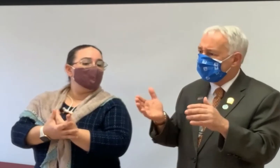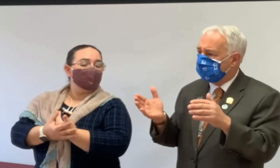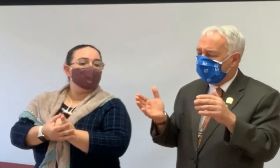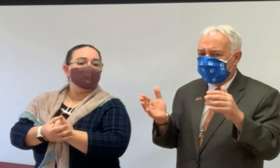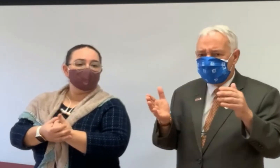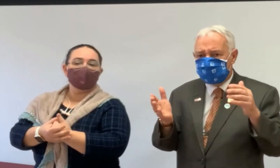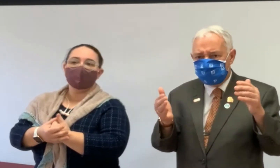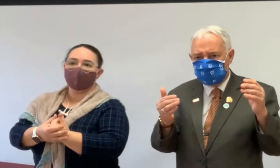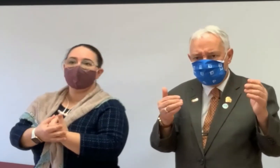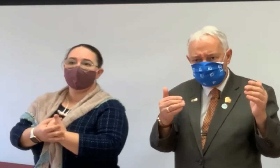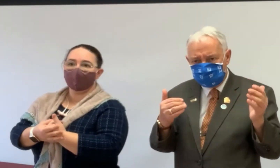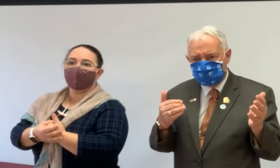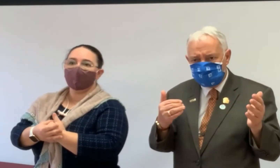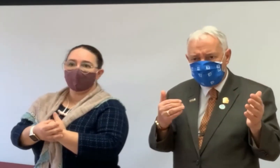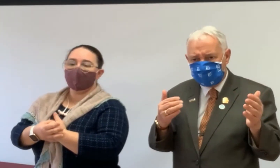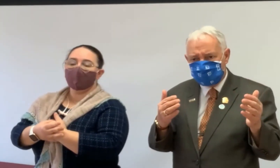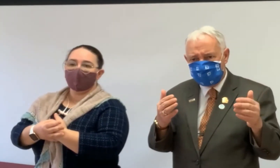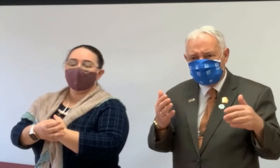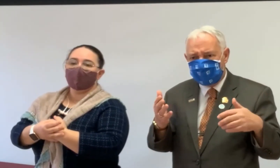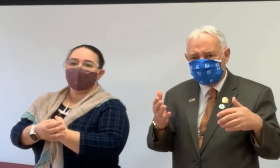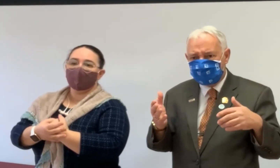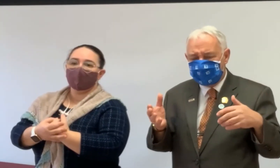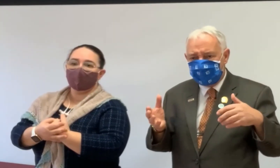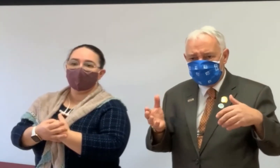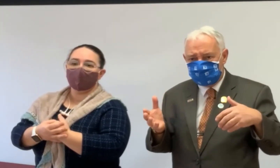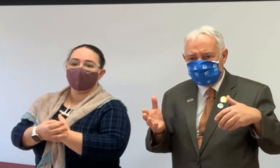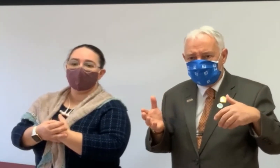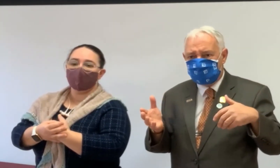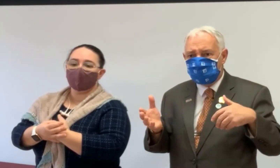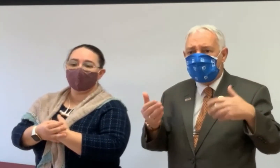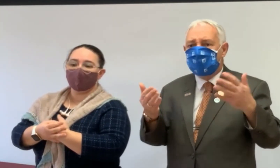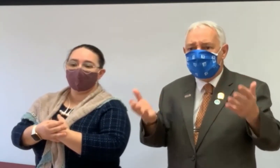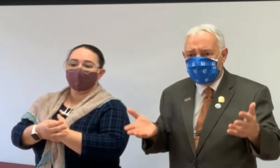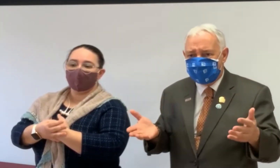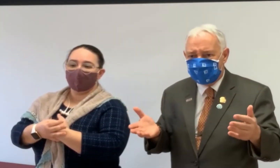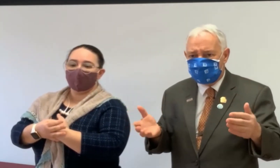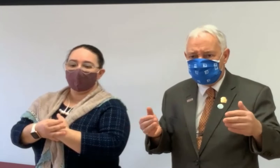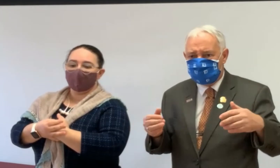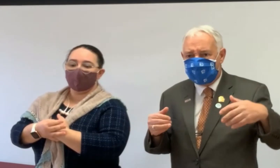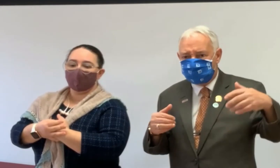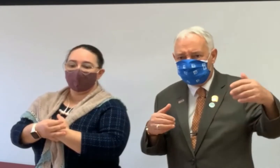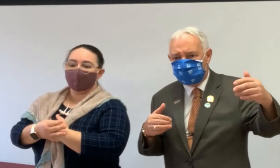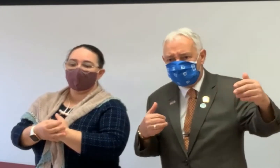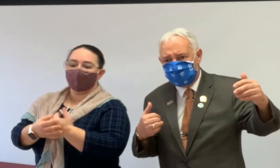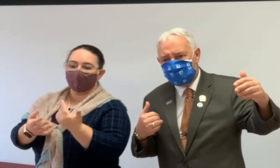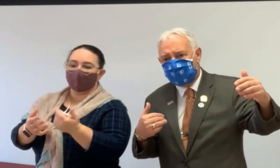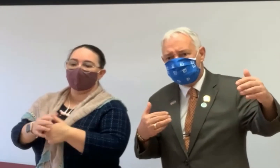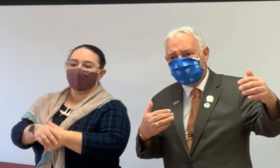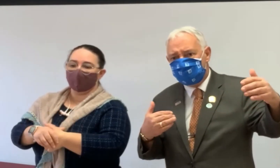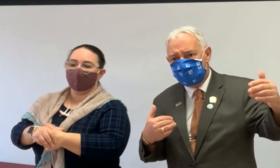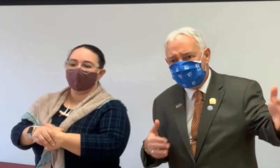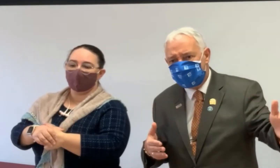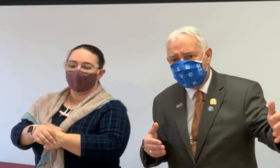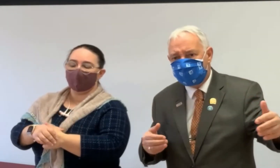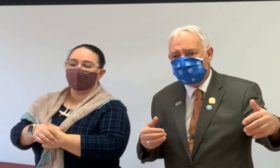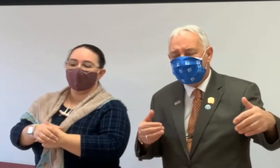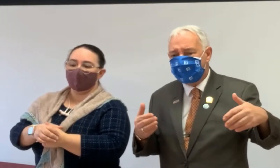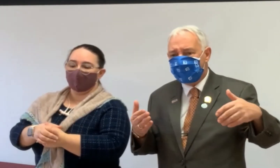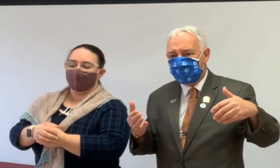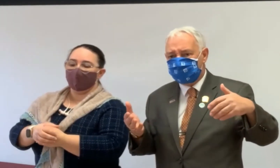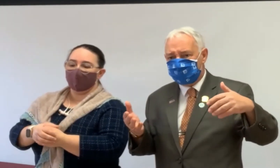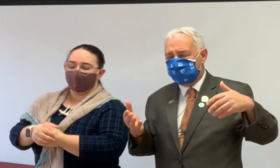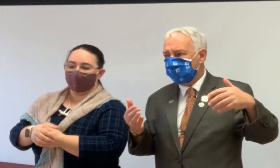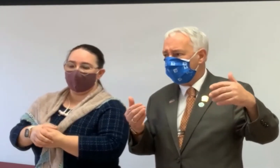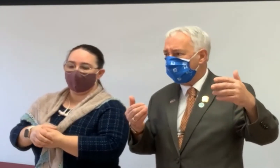qualifying for a reverse mortgage in that to get a normal mortgage, you have to show that you have good income,